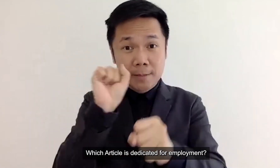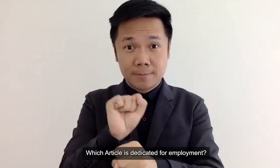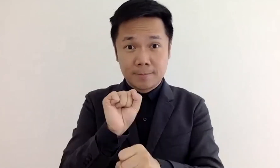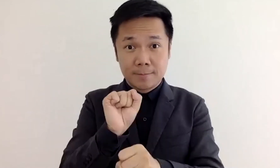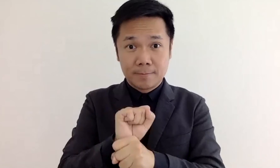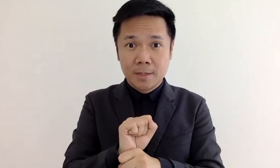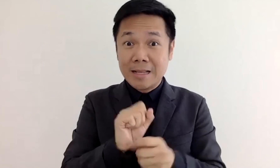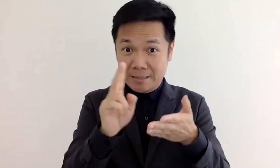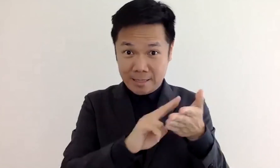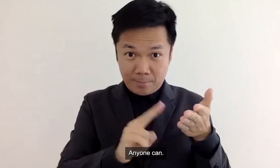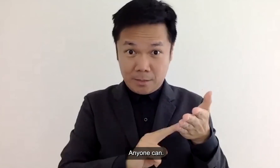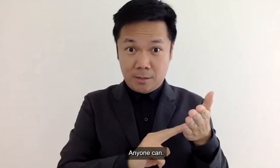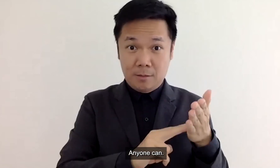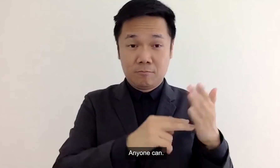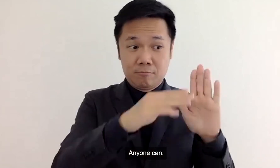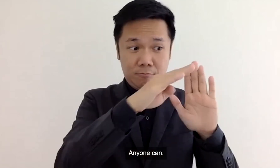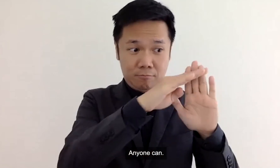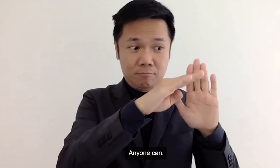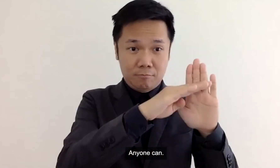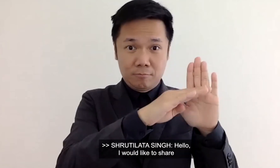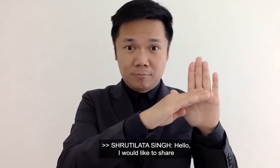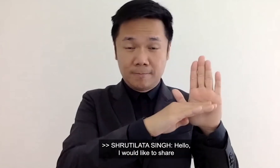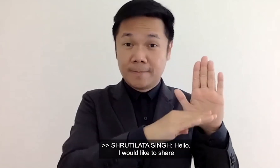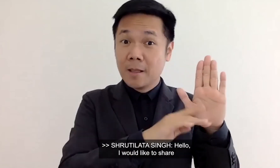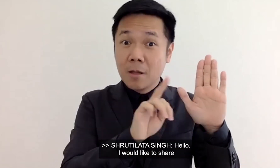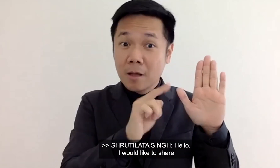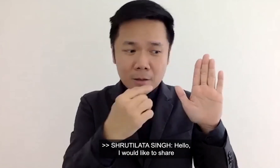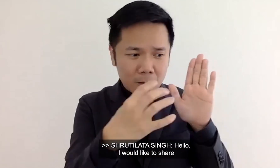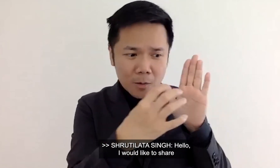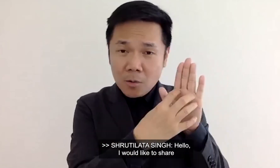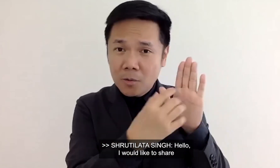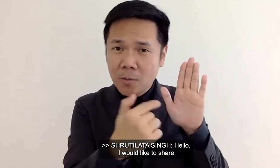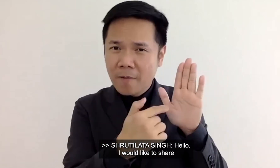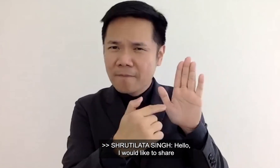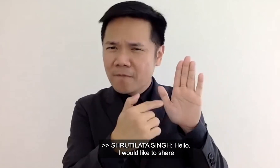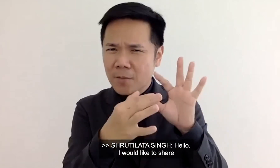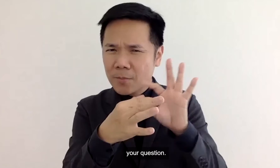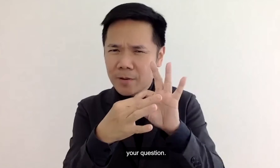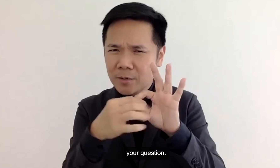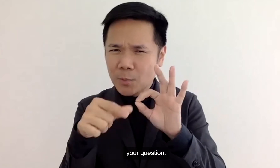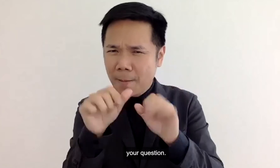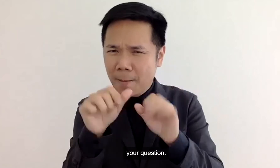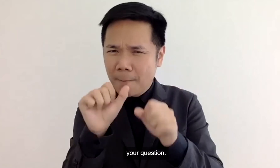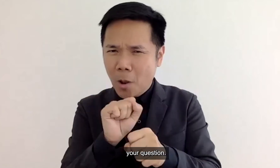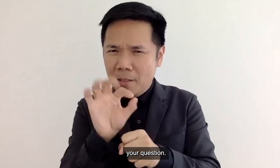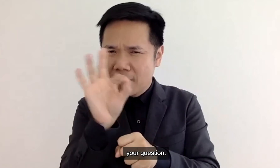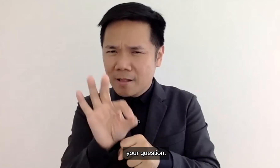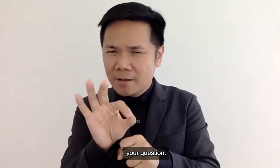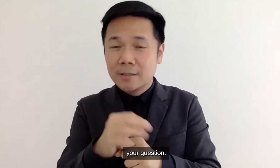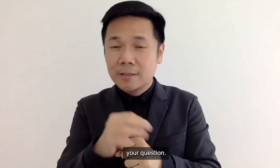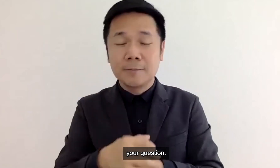employment anyone oh hello i would like to share that uh your question